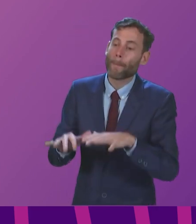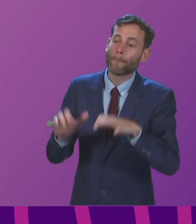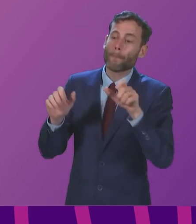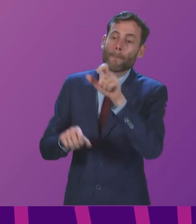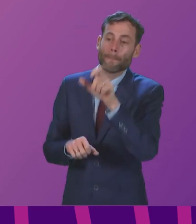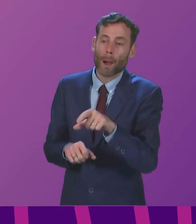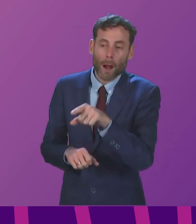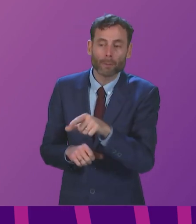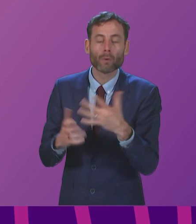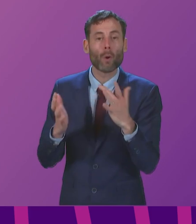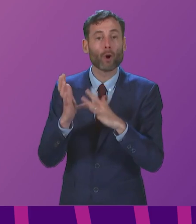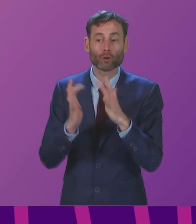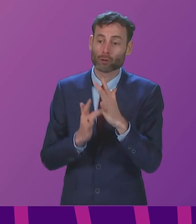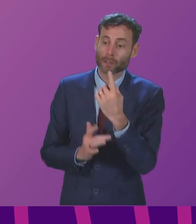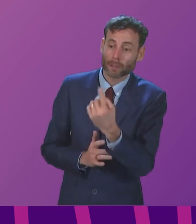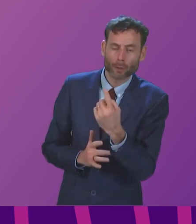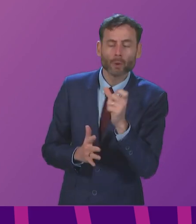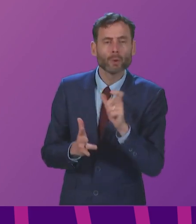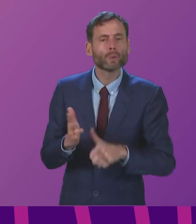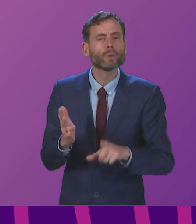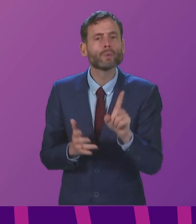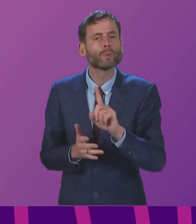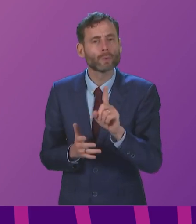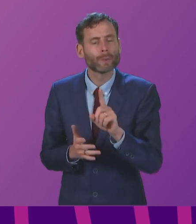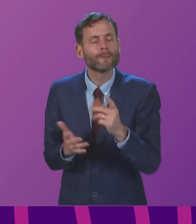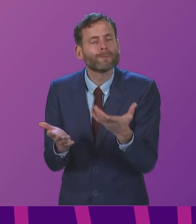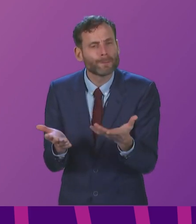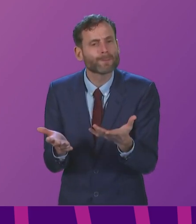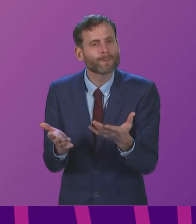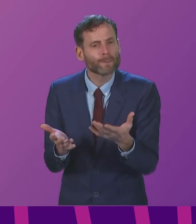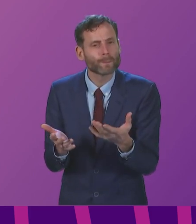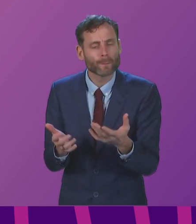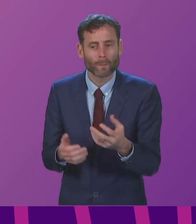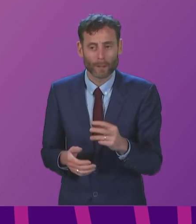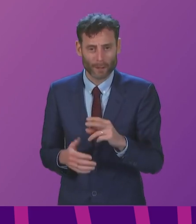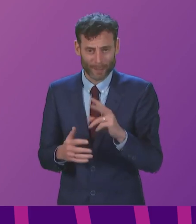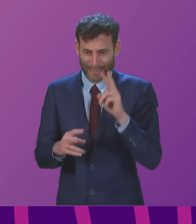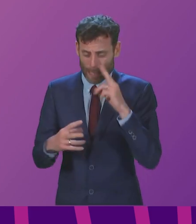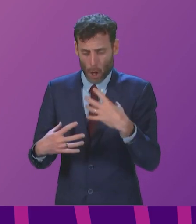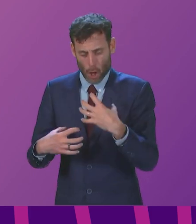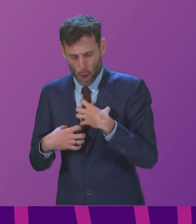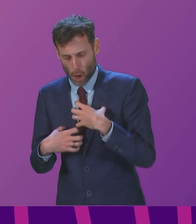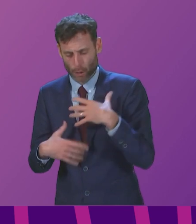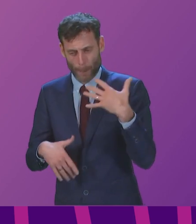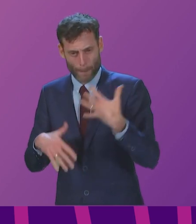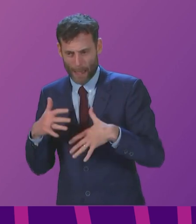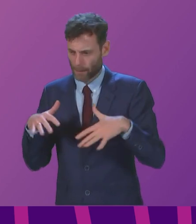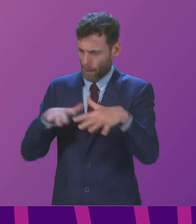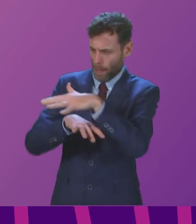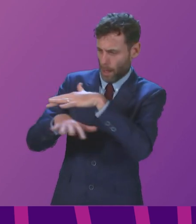Christian do? In the face of all this hurt and pain, who am I?